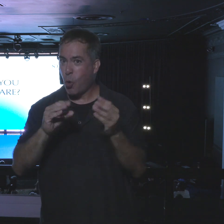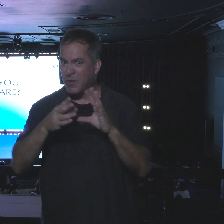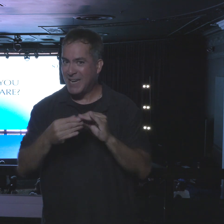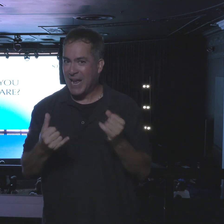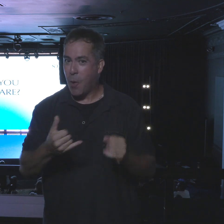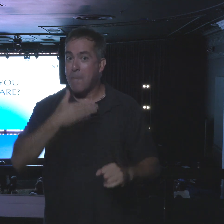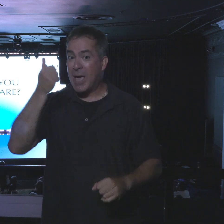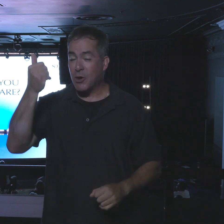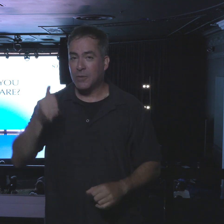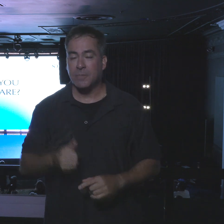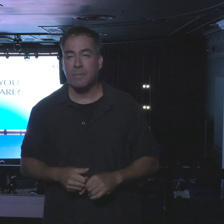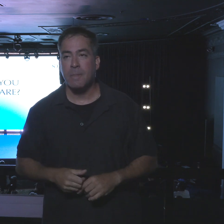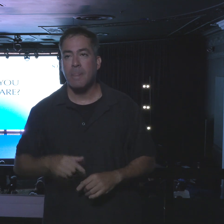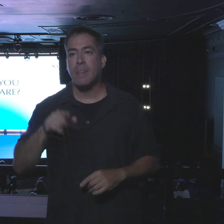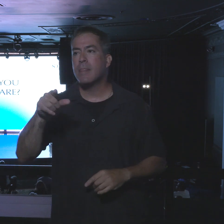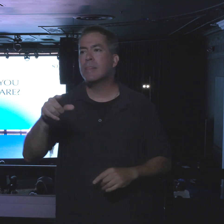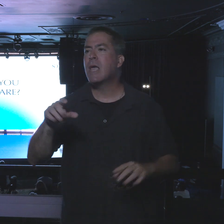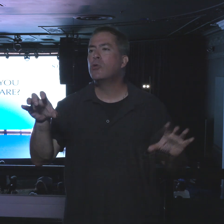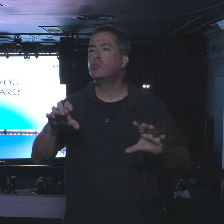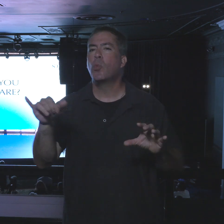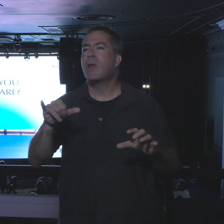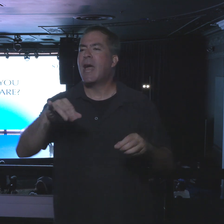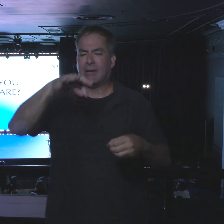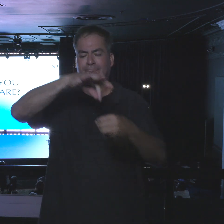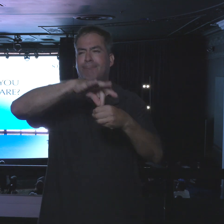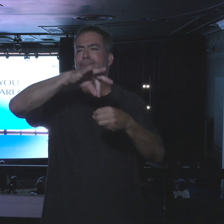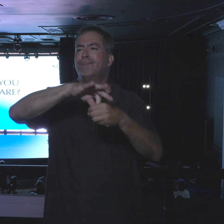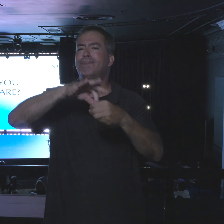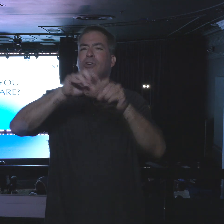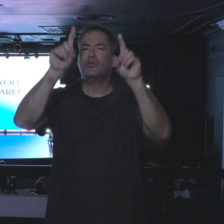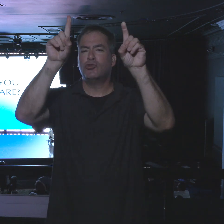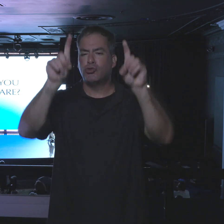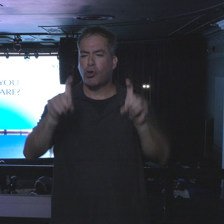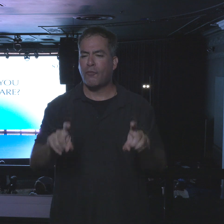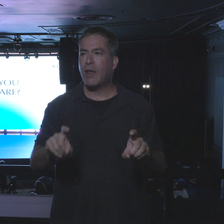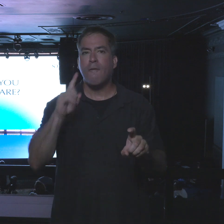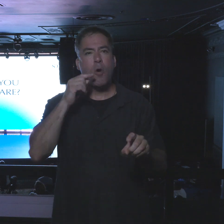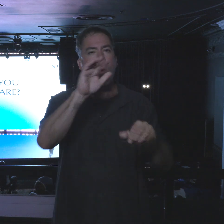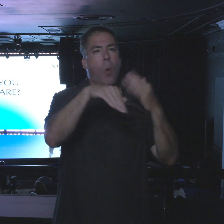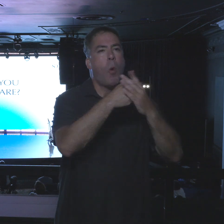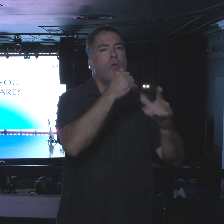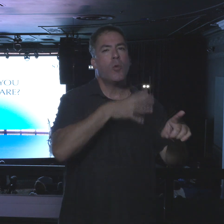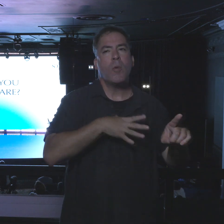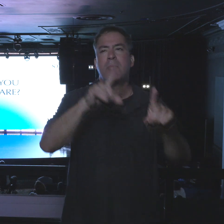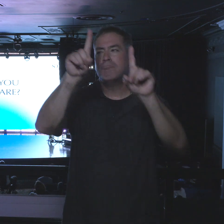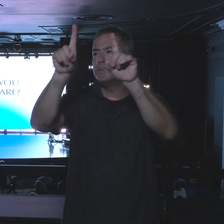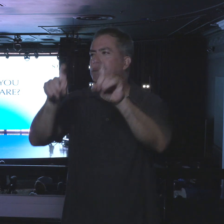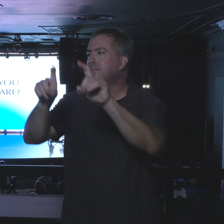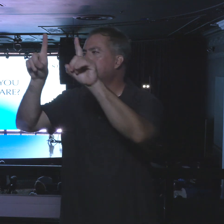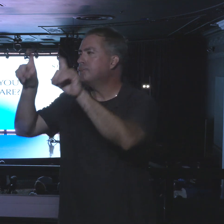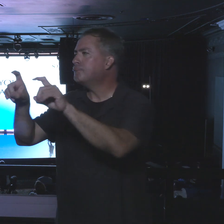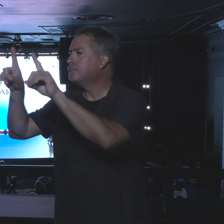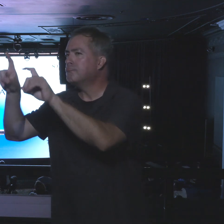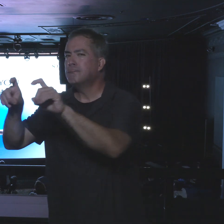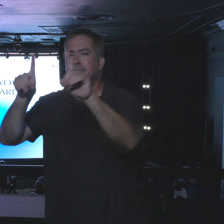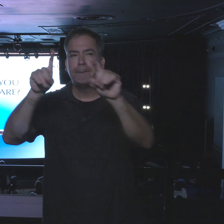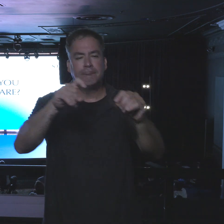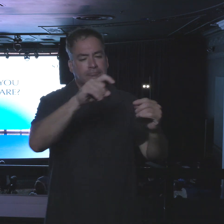They take a, a survey to every woman that went to